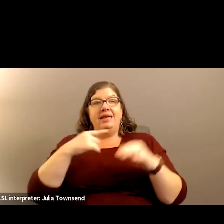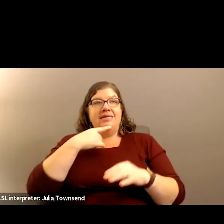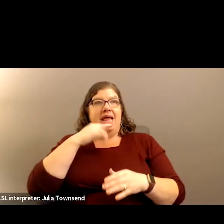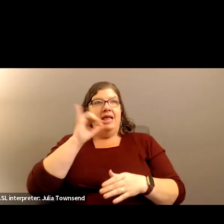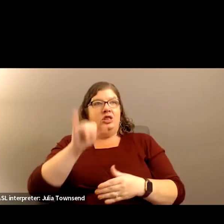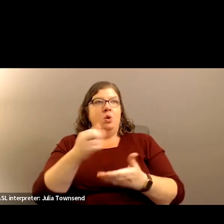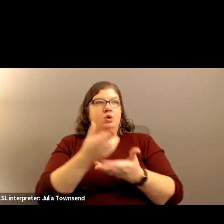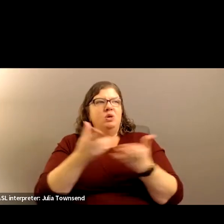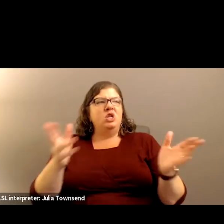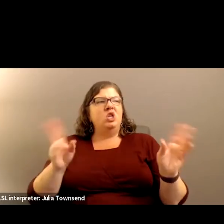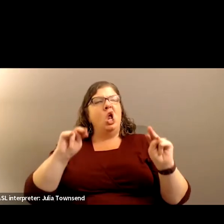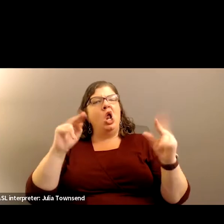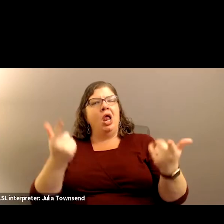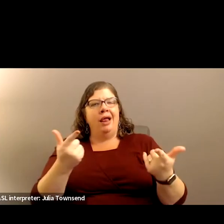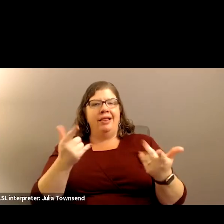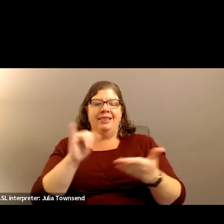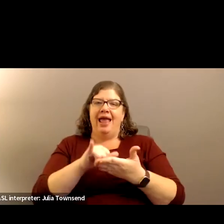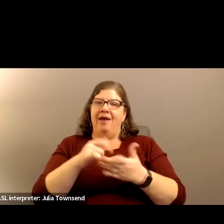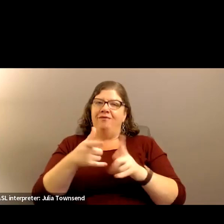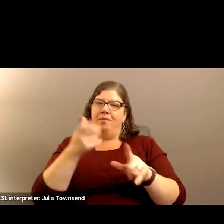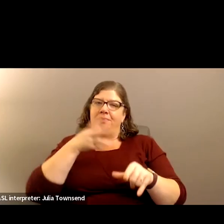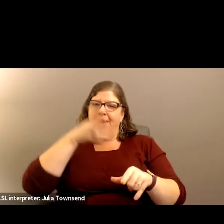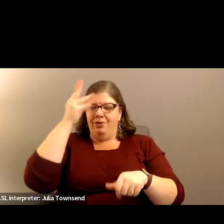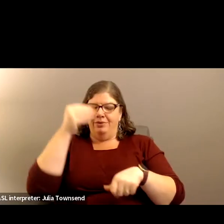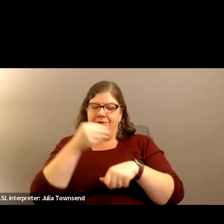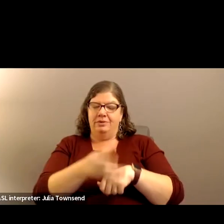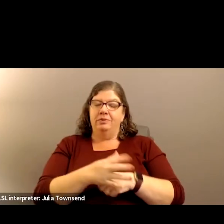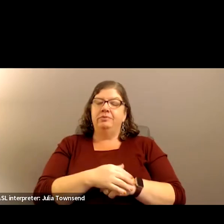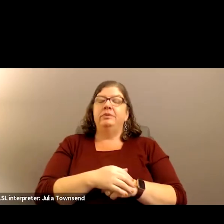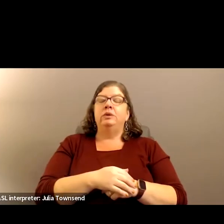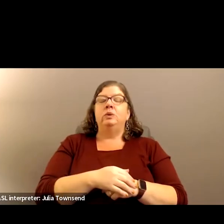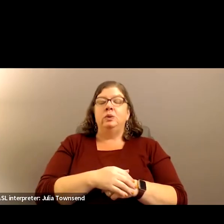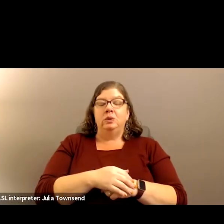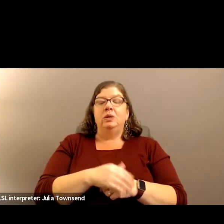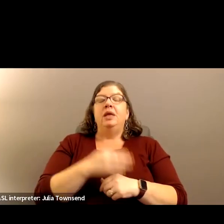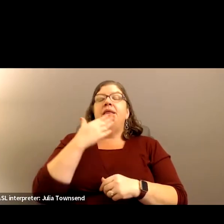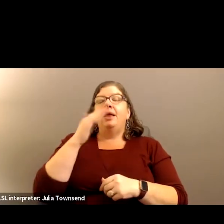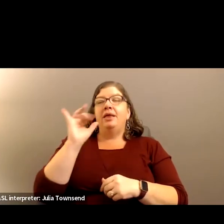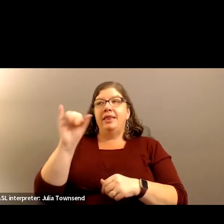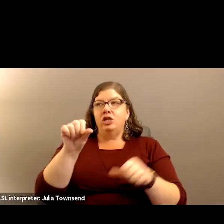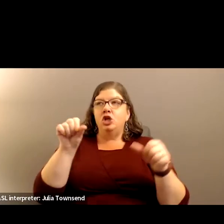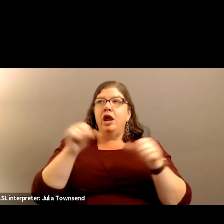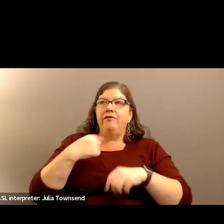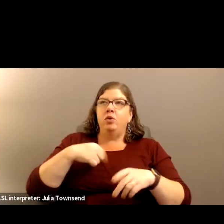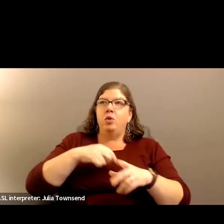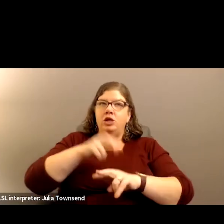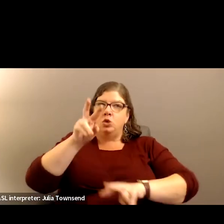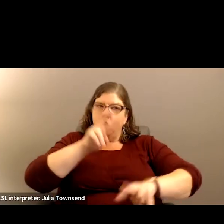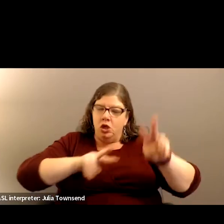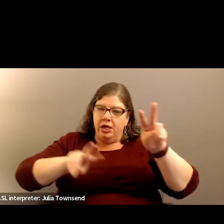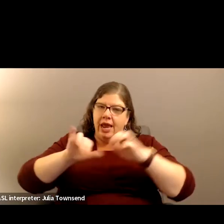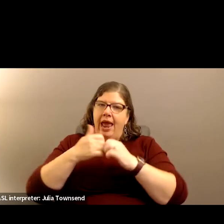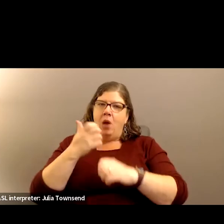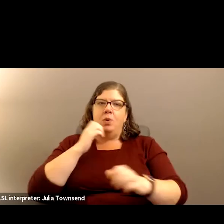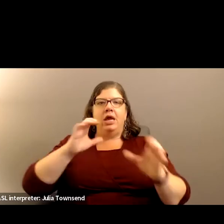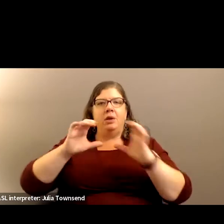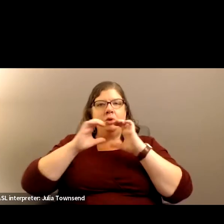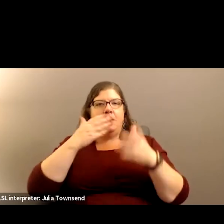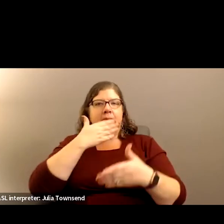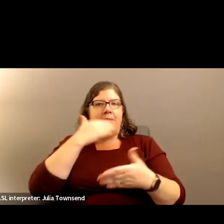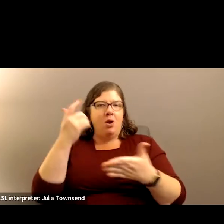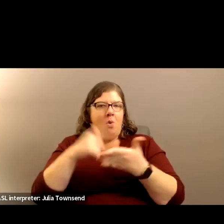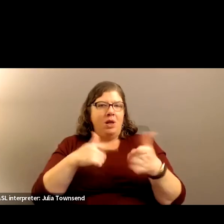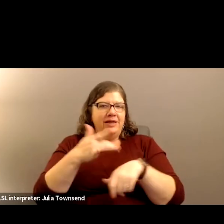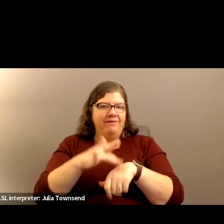that these resources aren't valid. So that's another thing. Thank you. So that's definitely an area for us to look into how we can better communicate